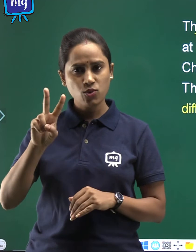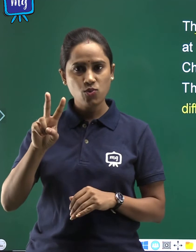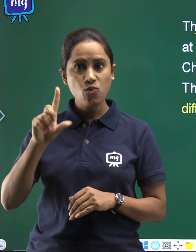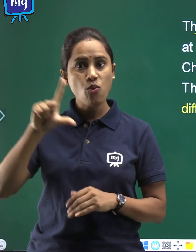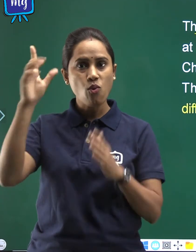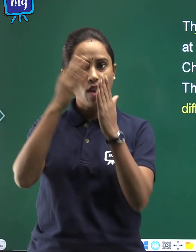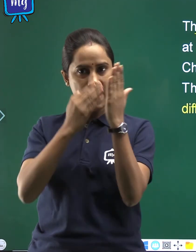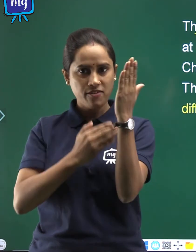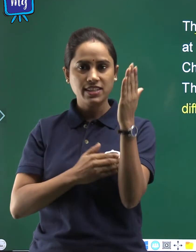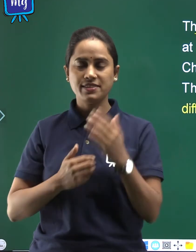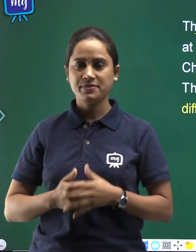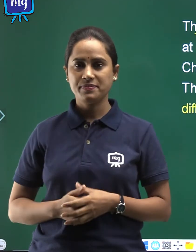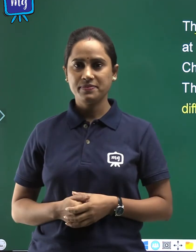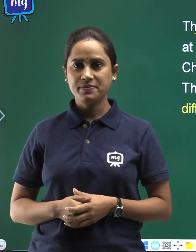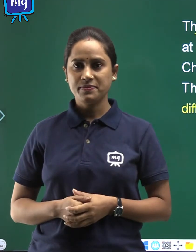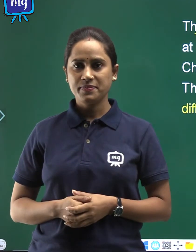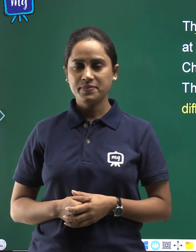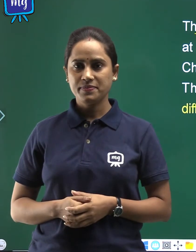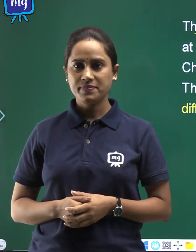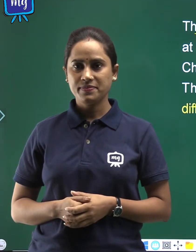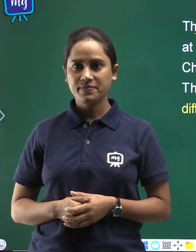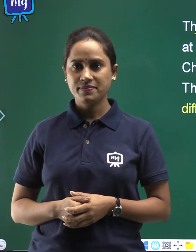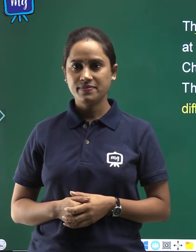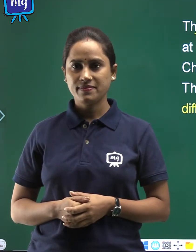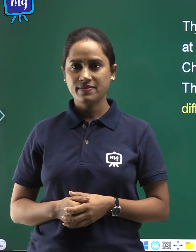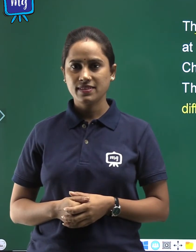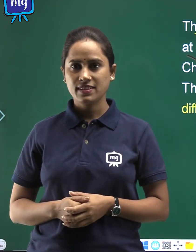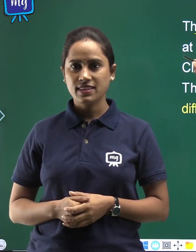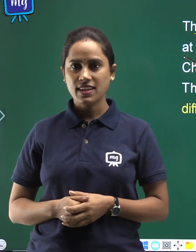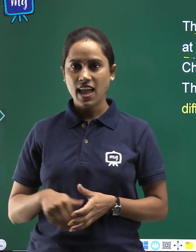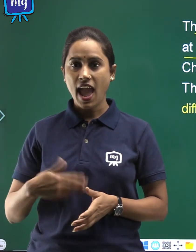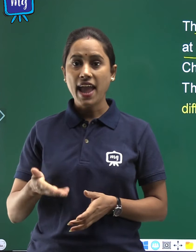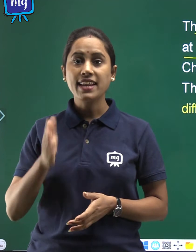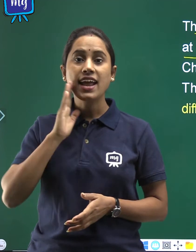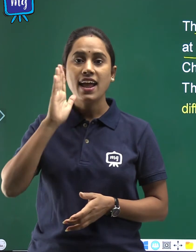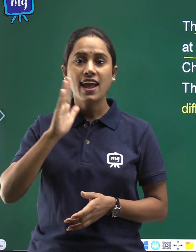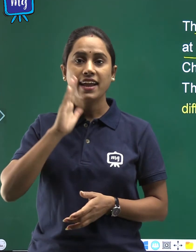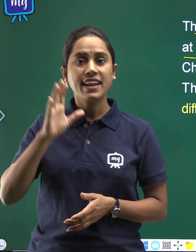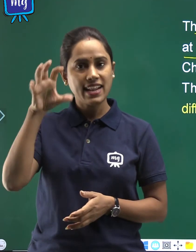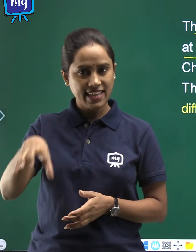at Grand Central Station.